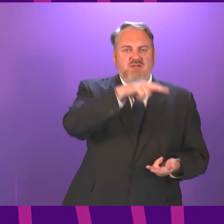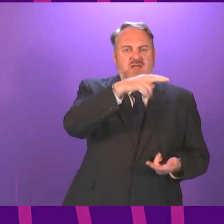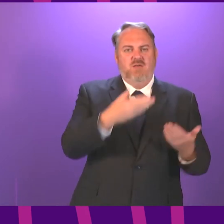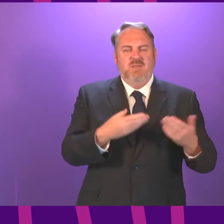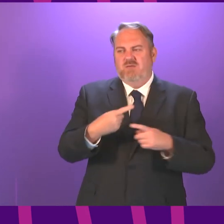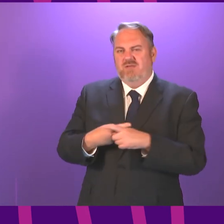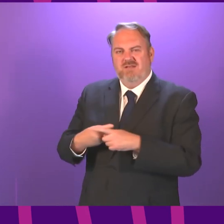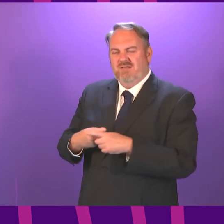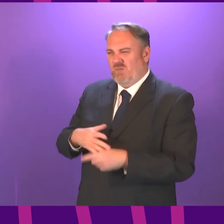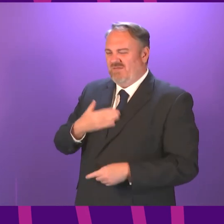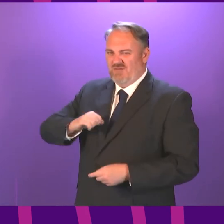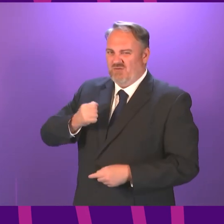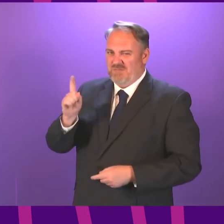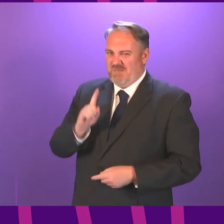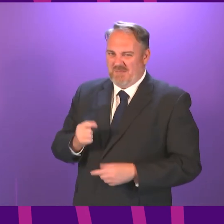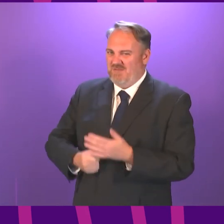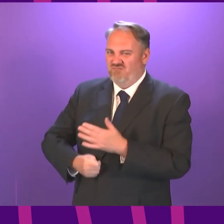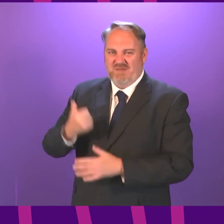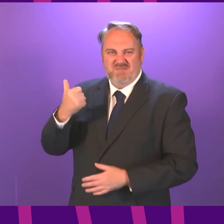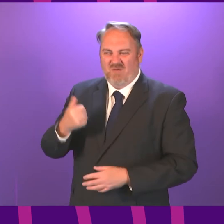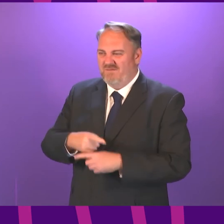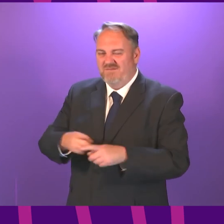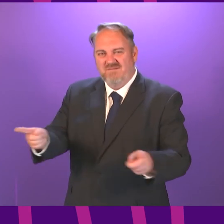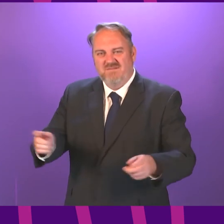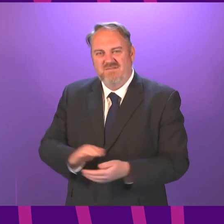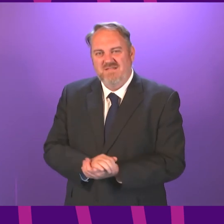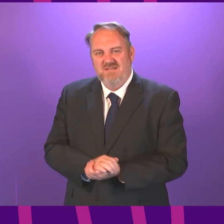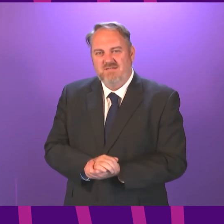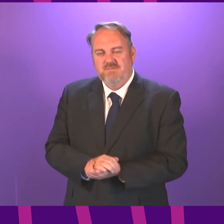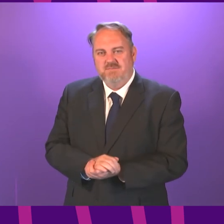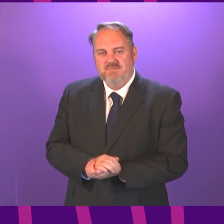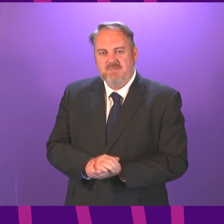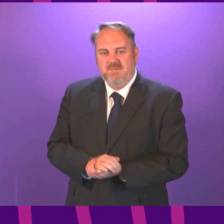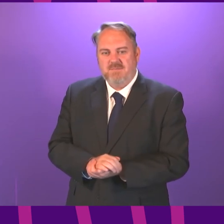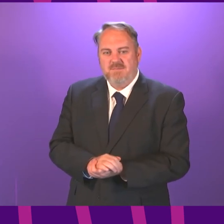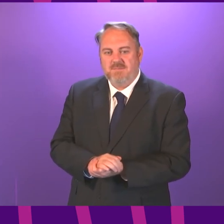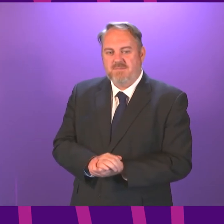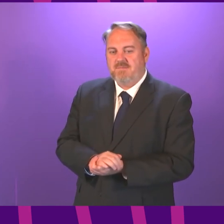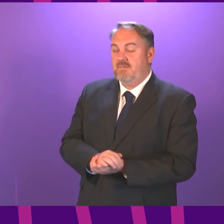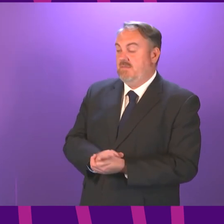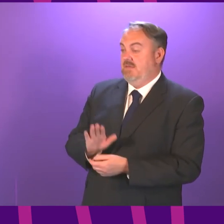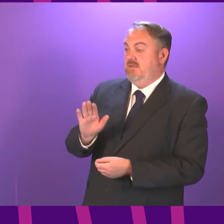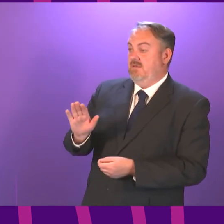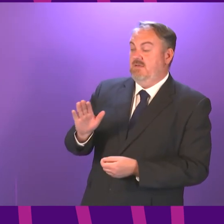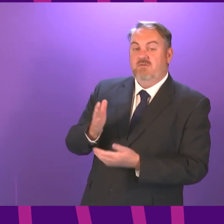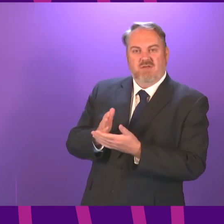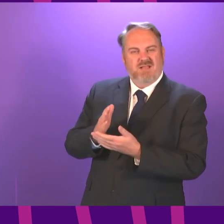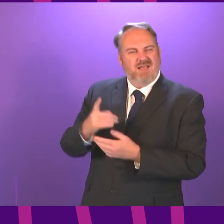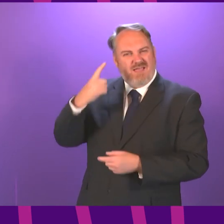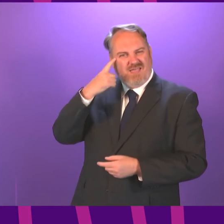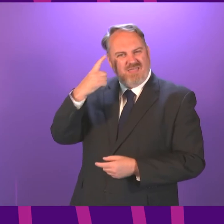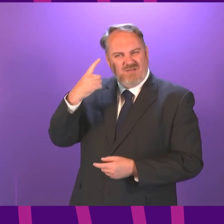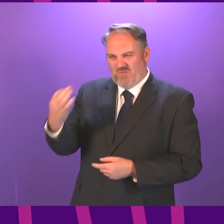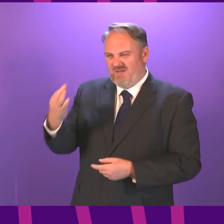Scots from being ripped off first minister I'm not sure if it was Graeme Simpson who asked this question